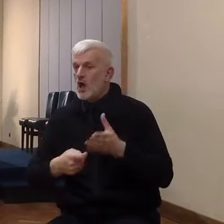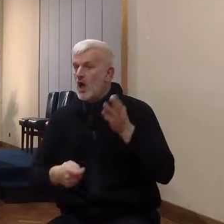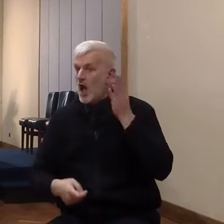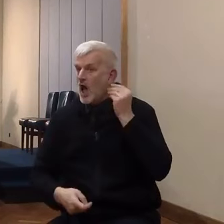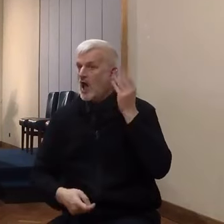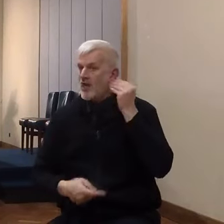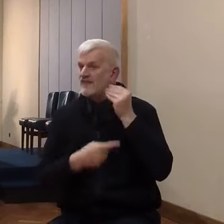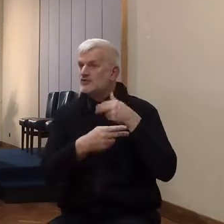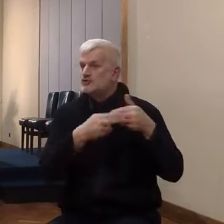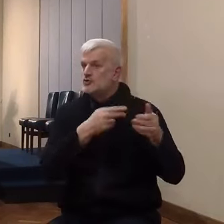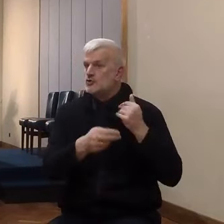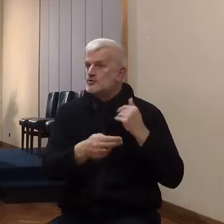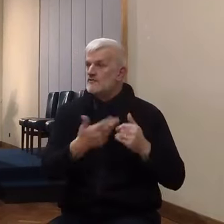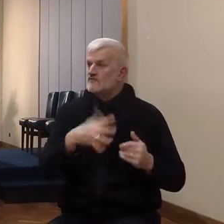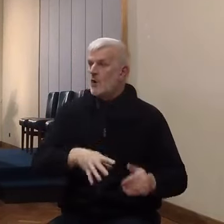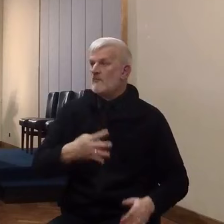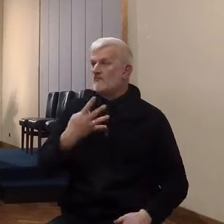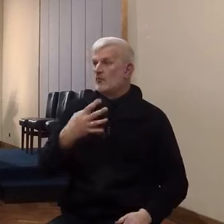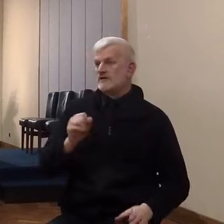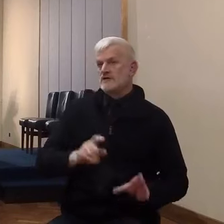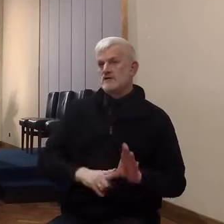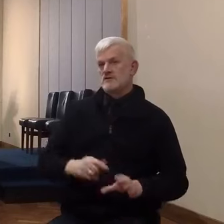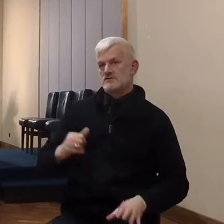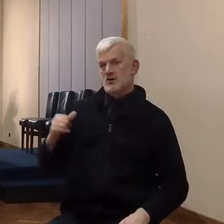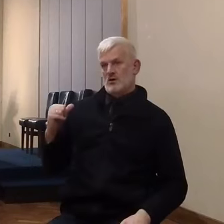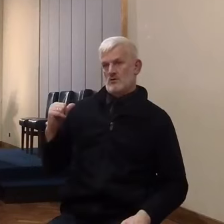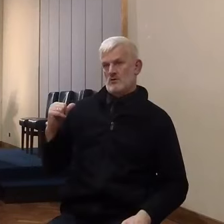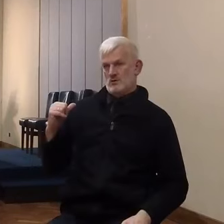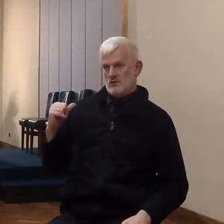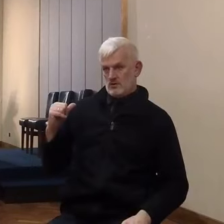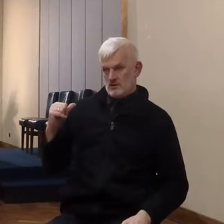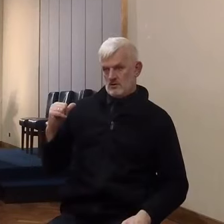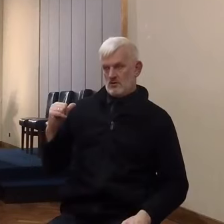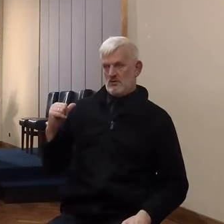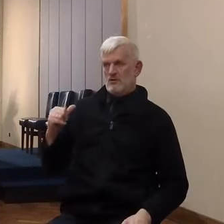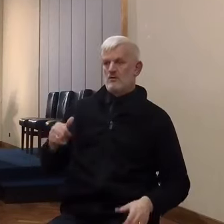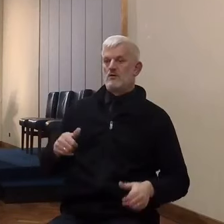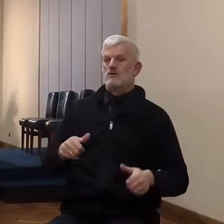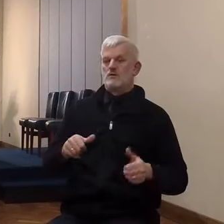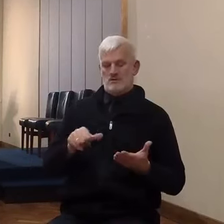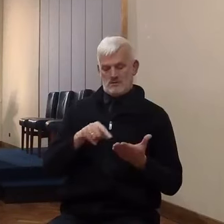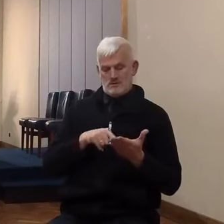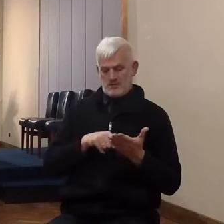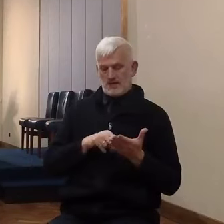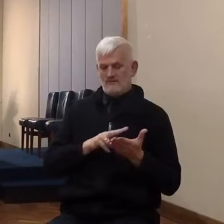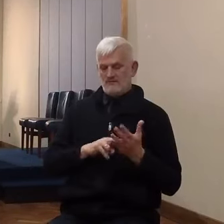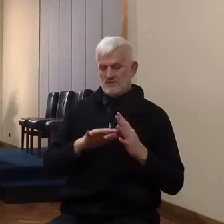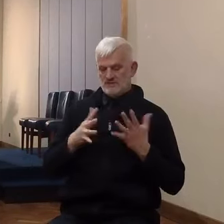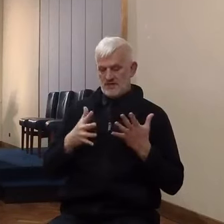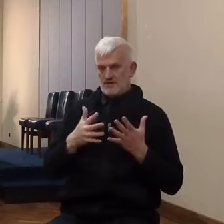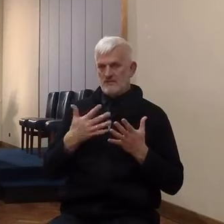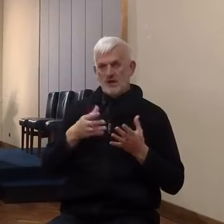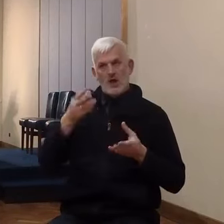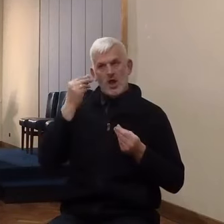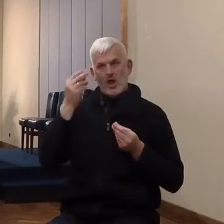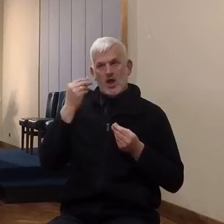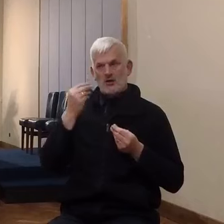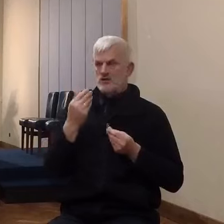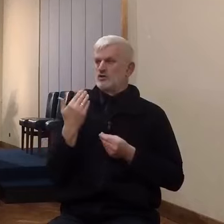that at the end of verse ten, they'd heard about the much more recent events. What she